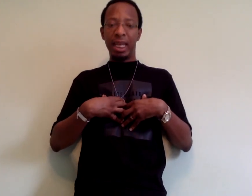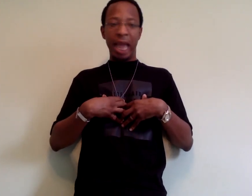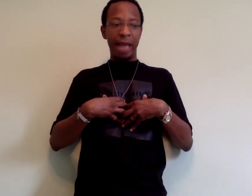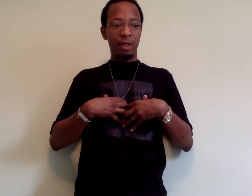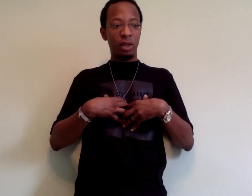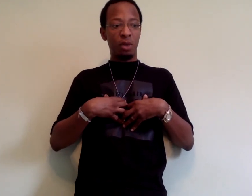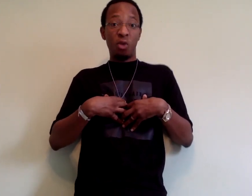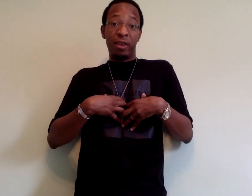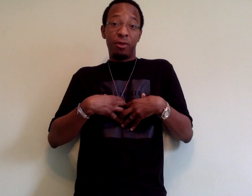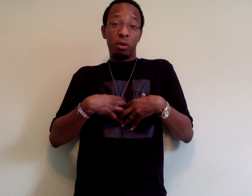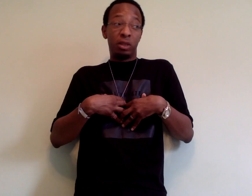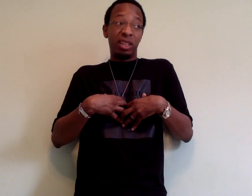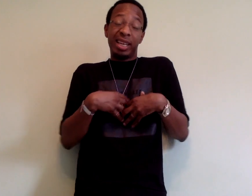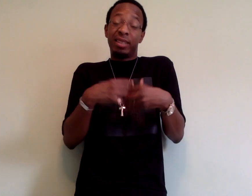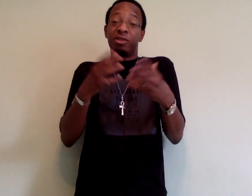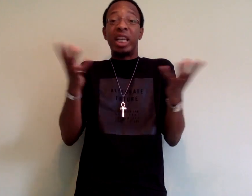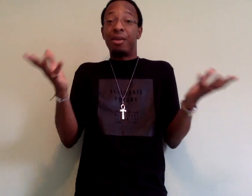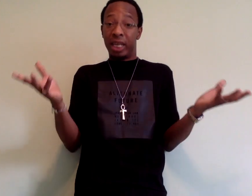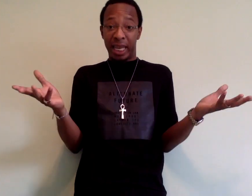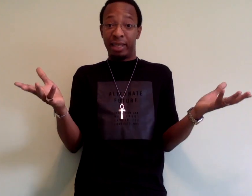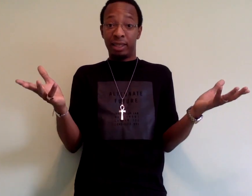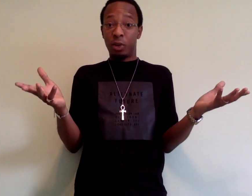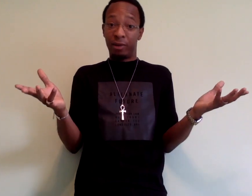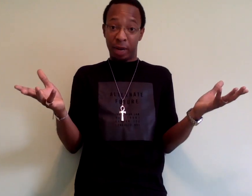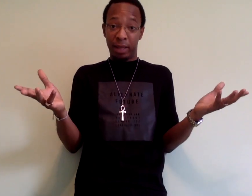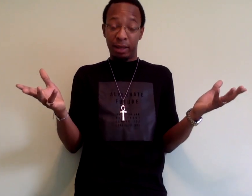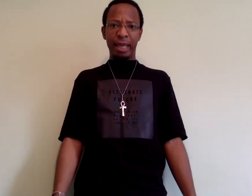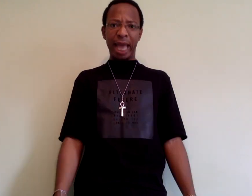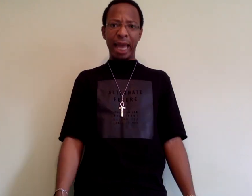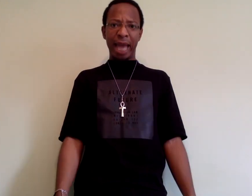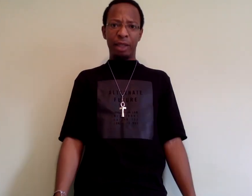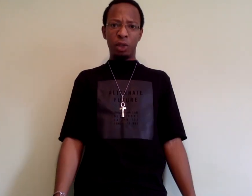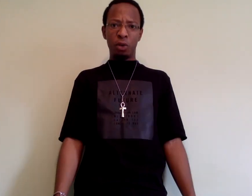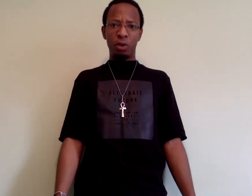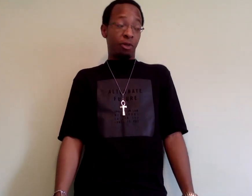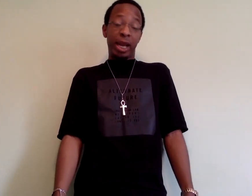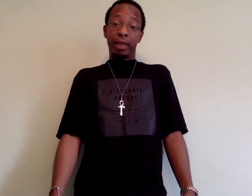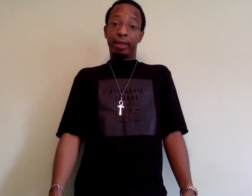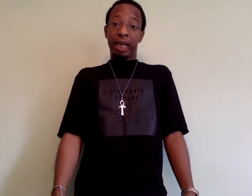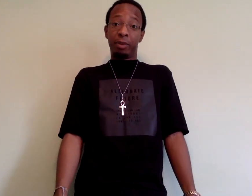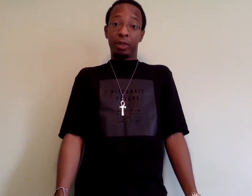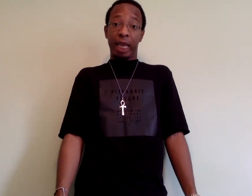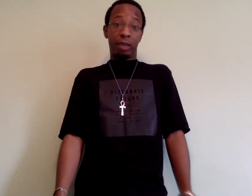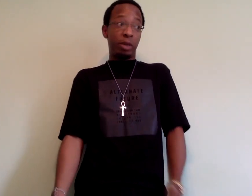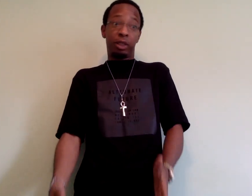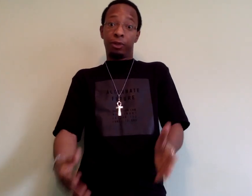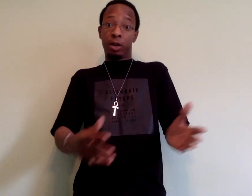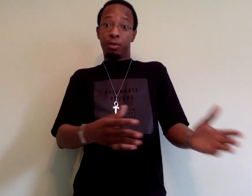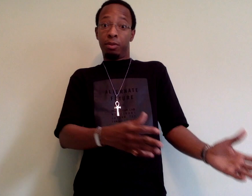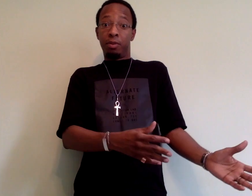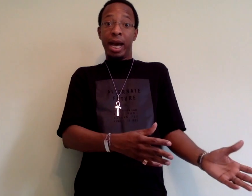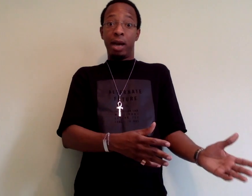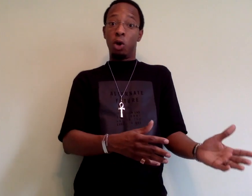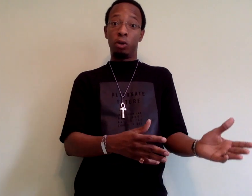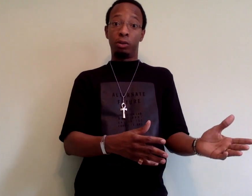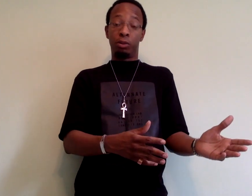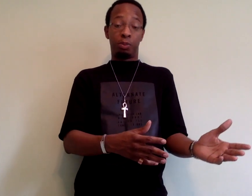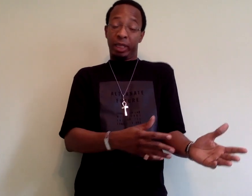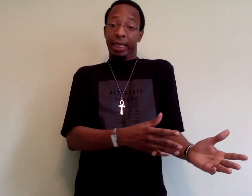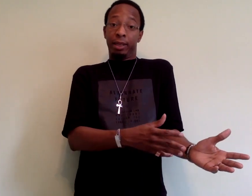as white folks' collective charity case, quite frankly. That attitude frankly stems as much from my own particular